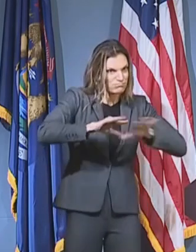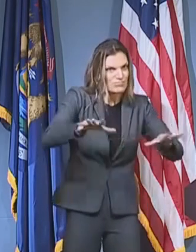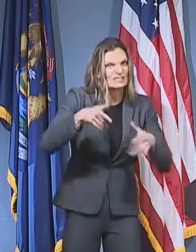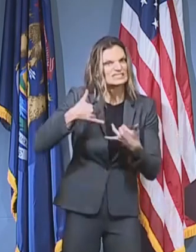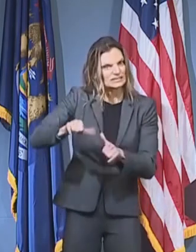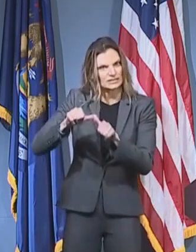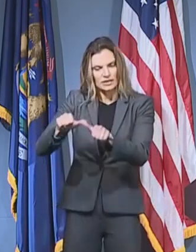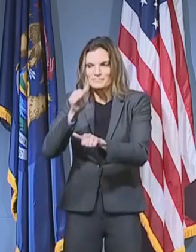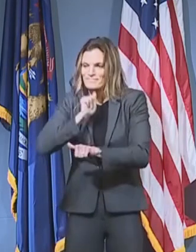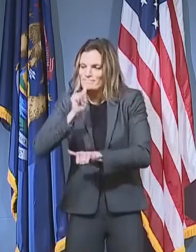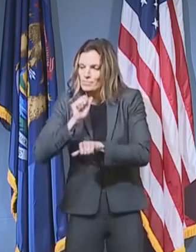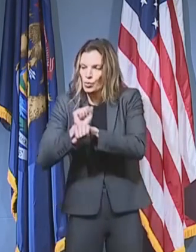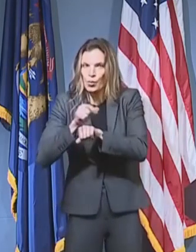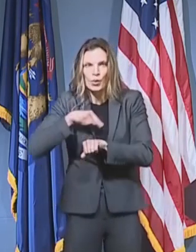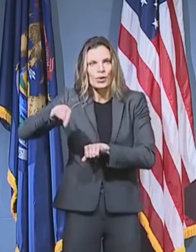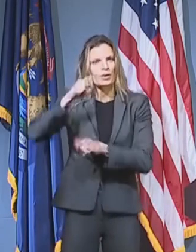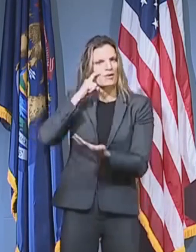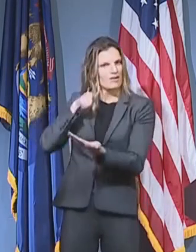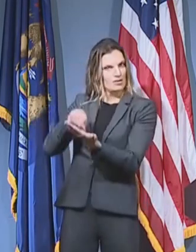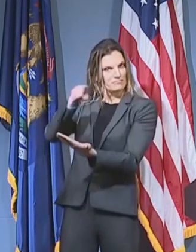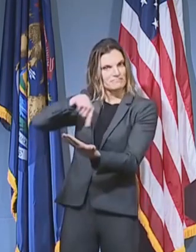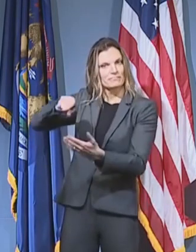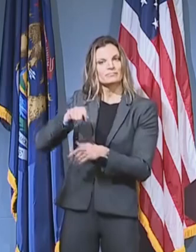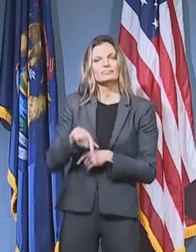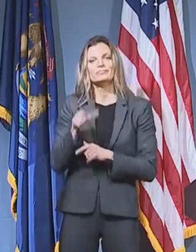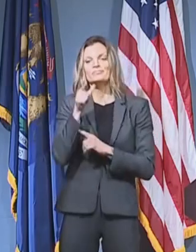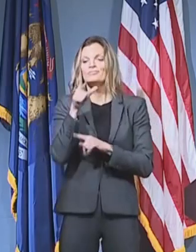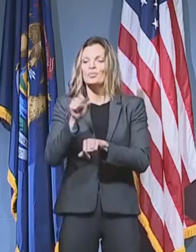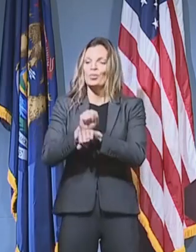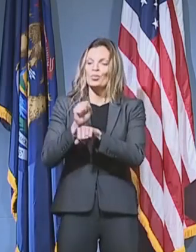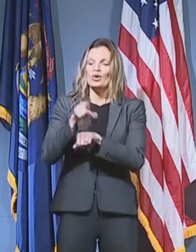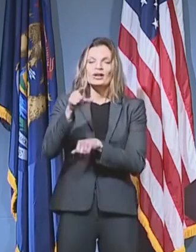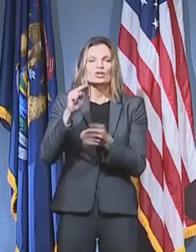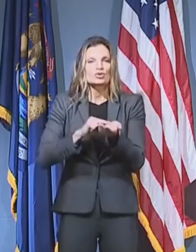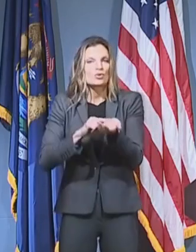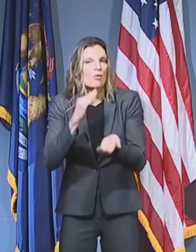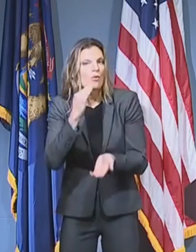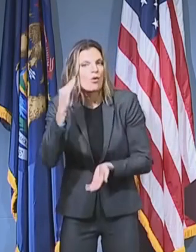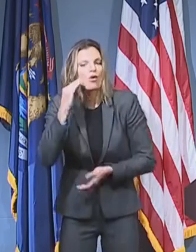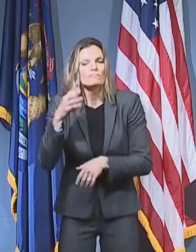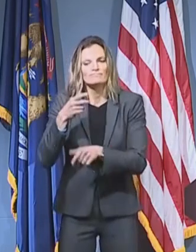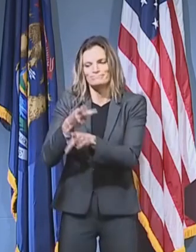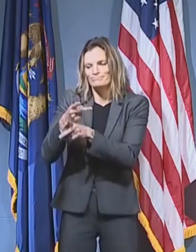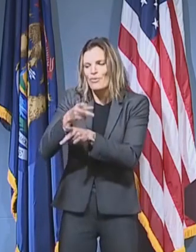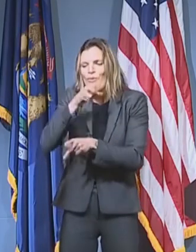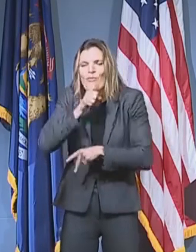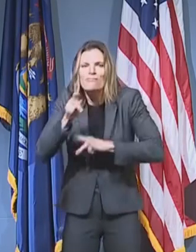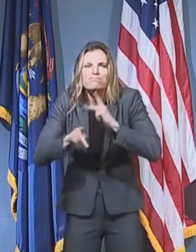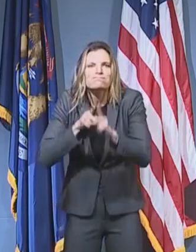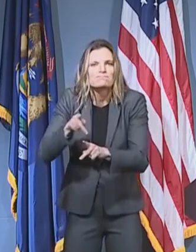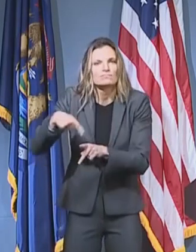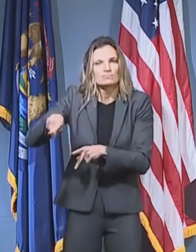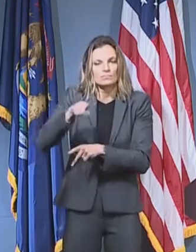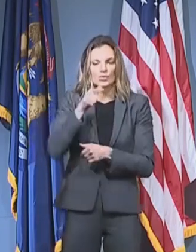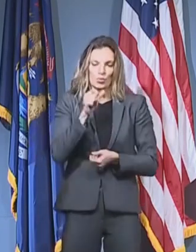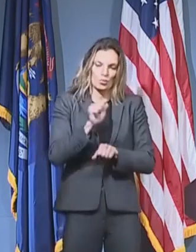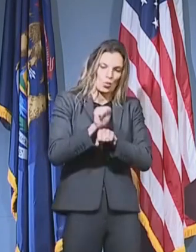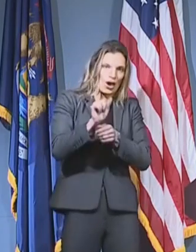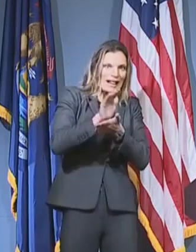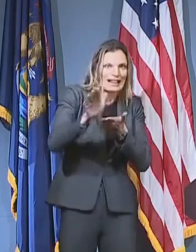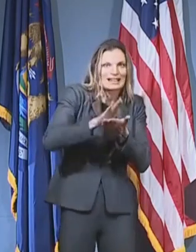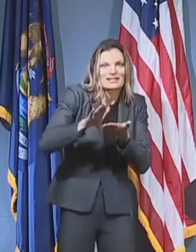virus. Home and congregate care health workers have been taking care of elderly patients, janitors and